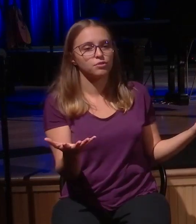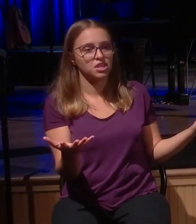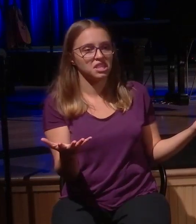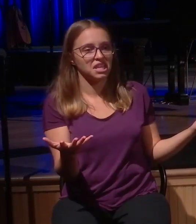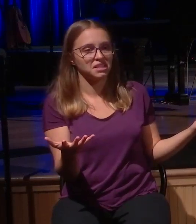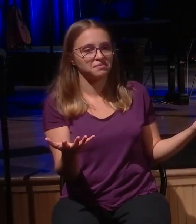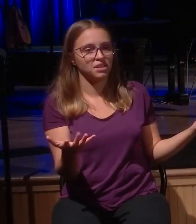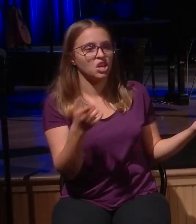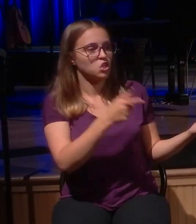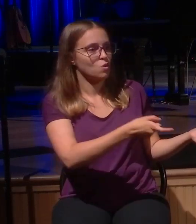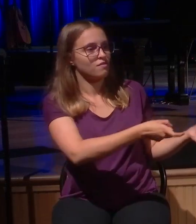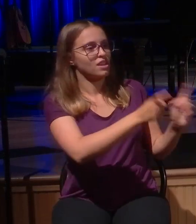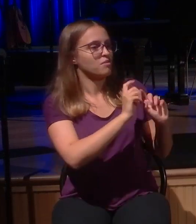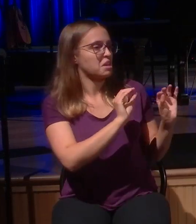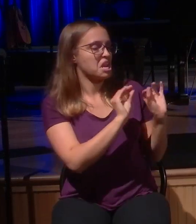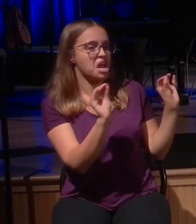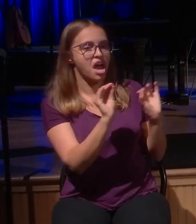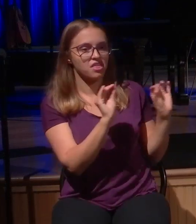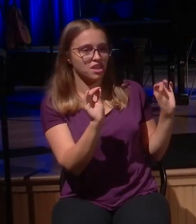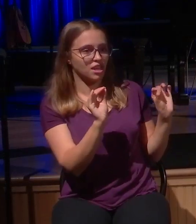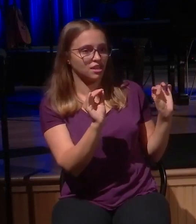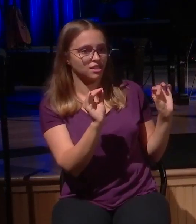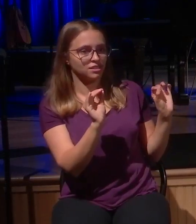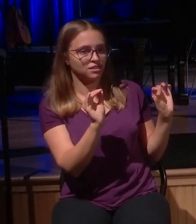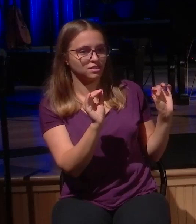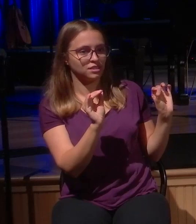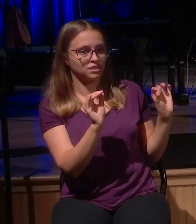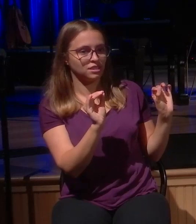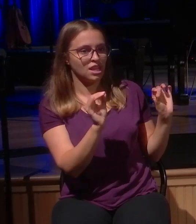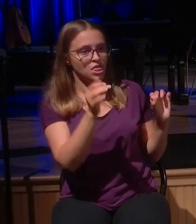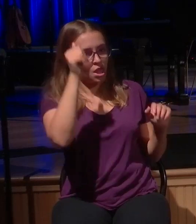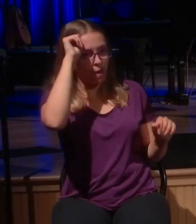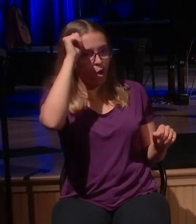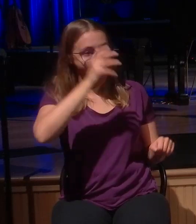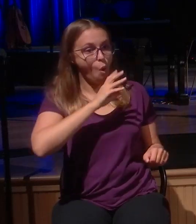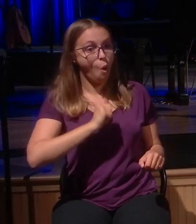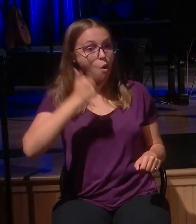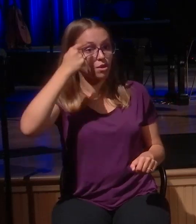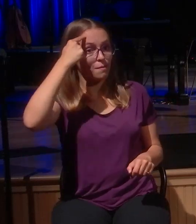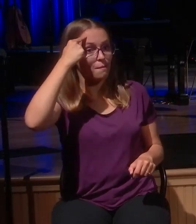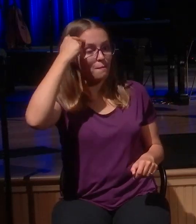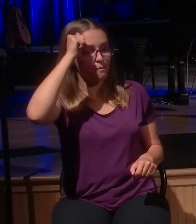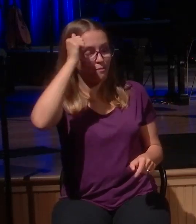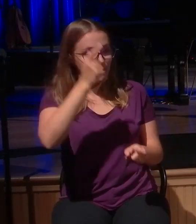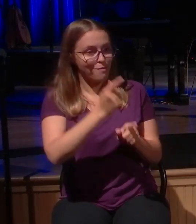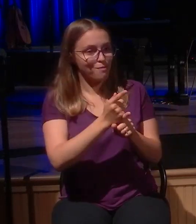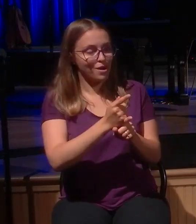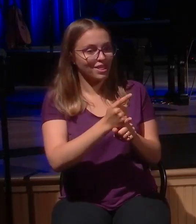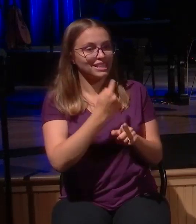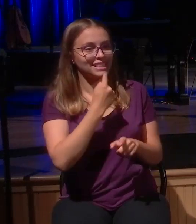says. He answered him. Look, these many years I've served you. There it is. All I've done.